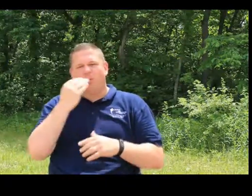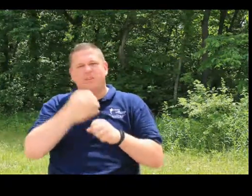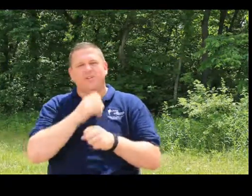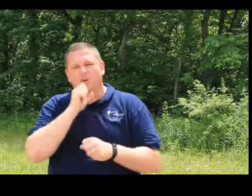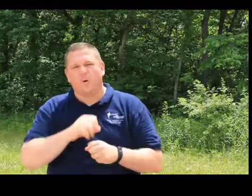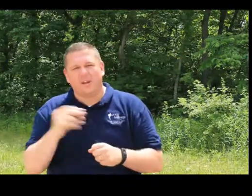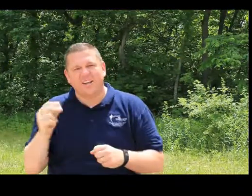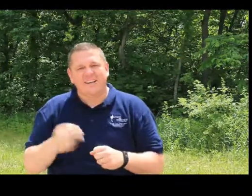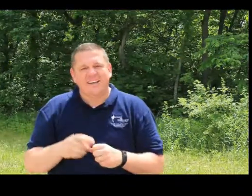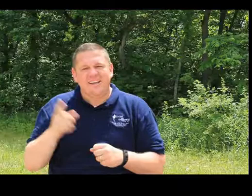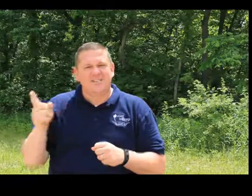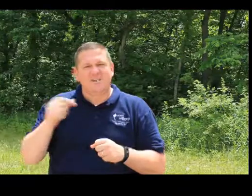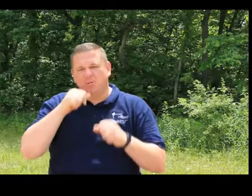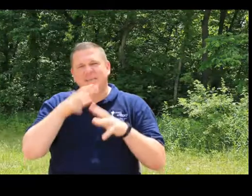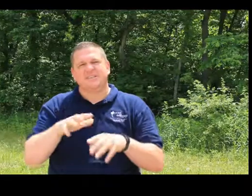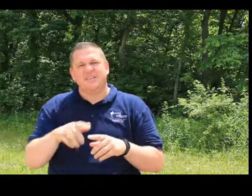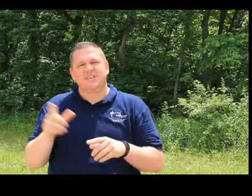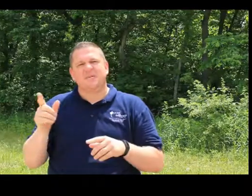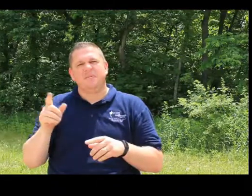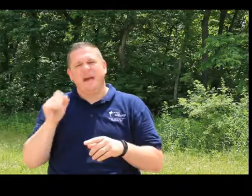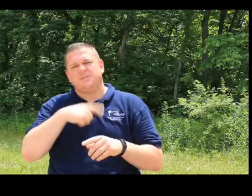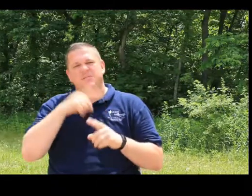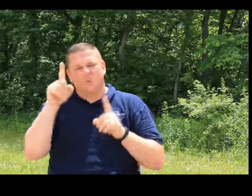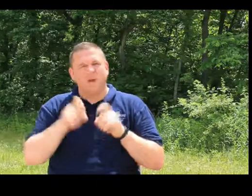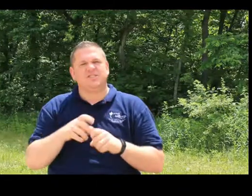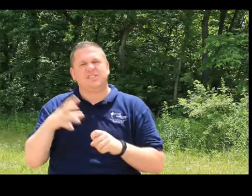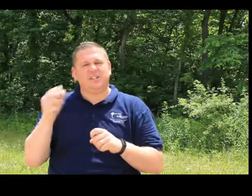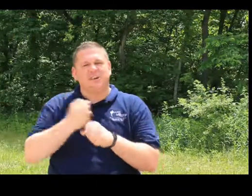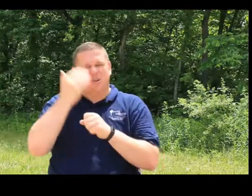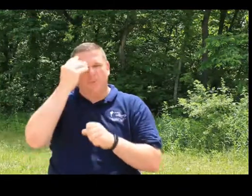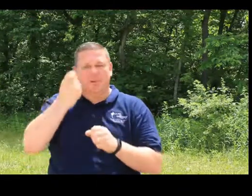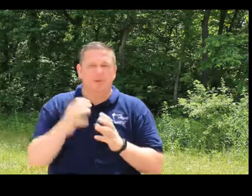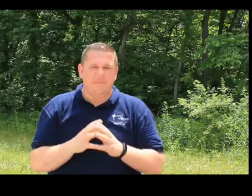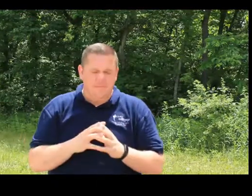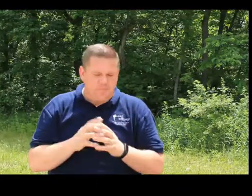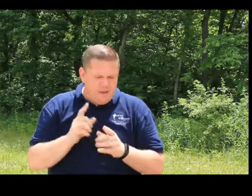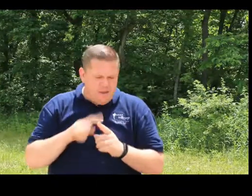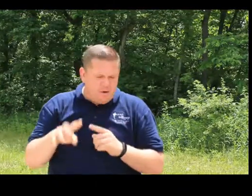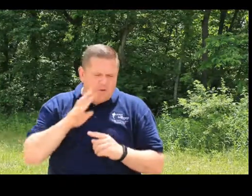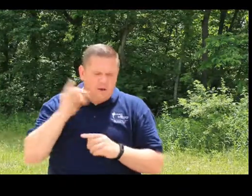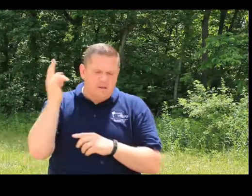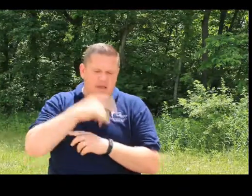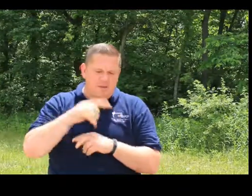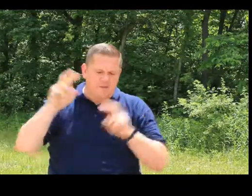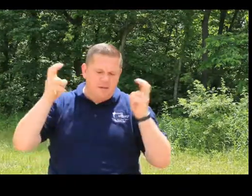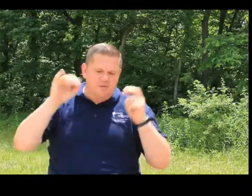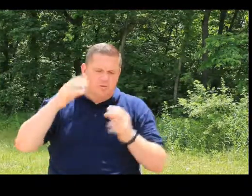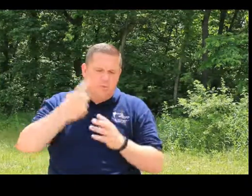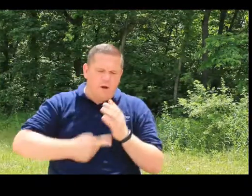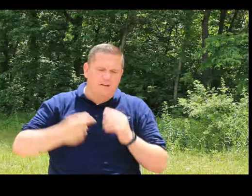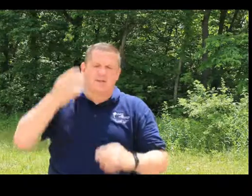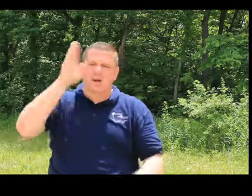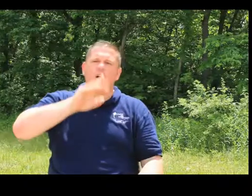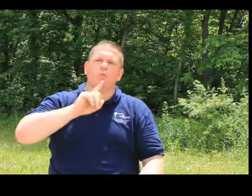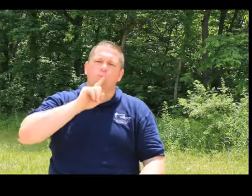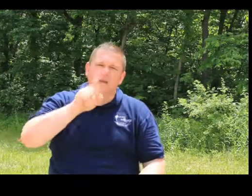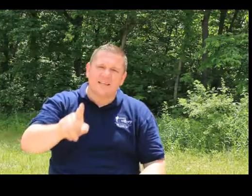14 years old, and he's just a blessing. He's going to ask me some questions, and you'll get to know him a little bit. But want to talk today about the subject of what does God really